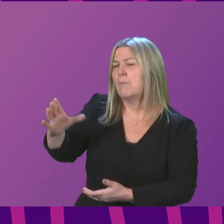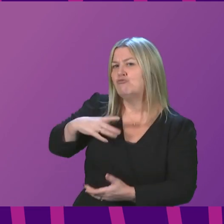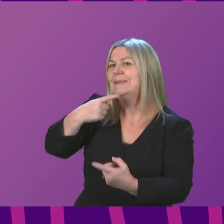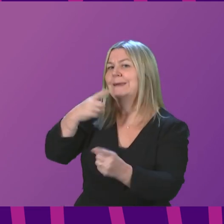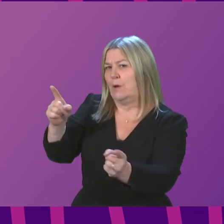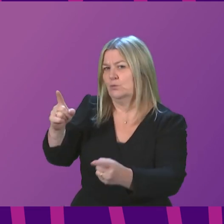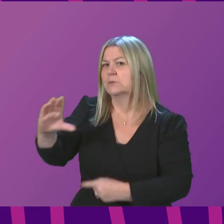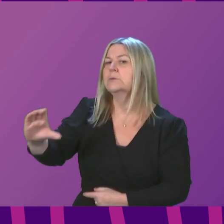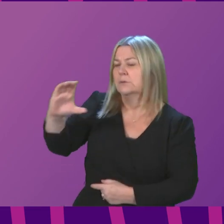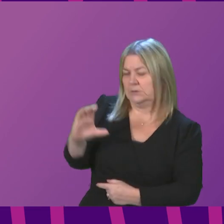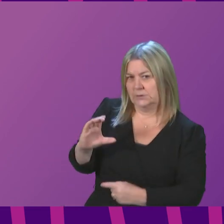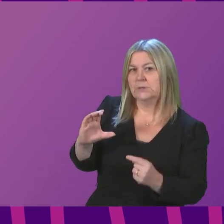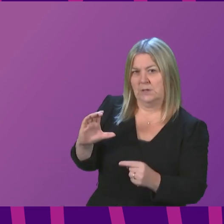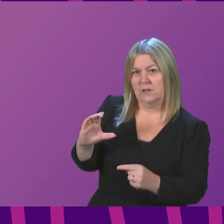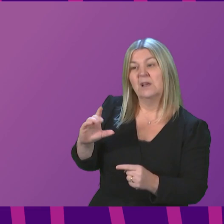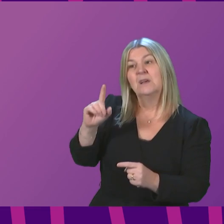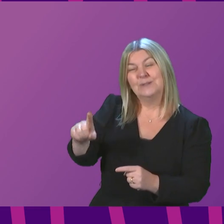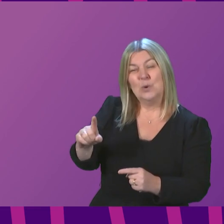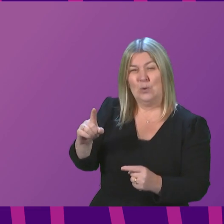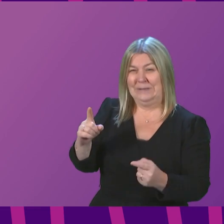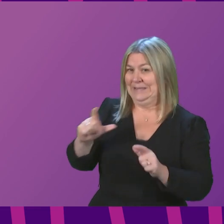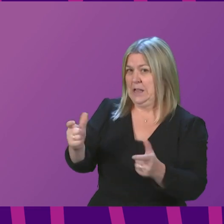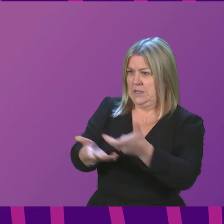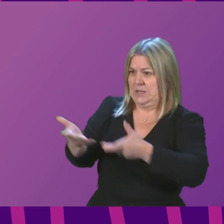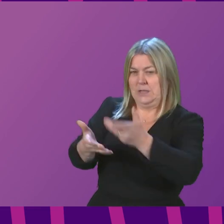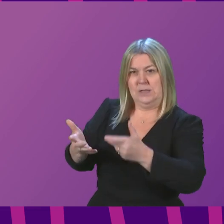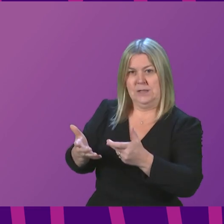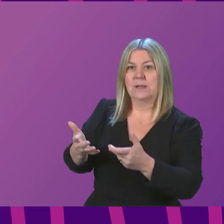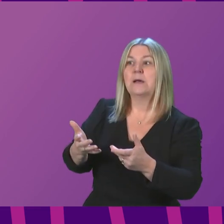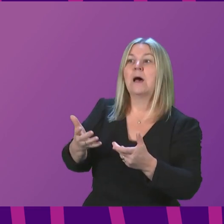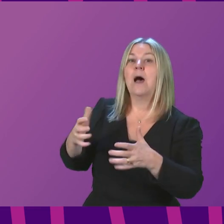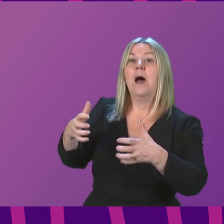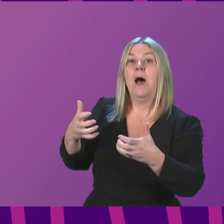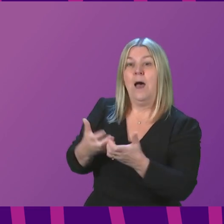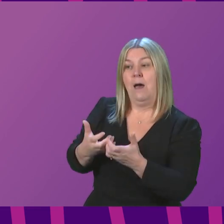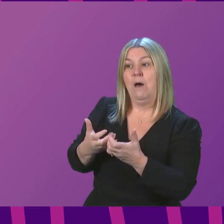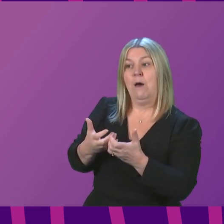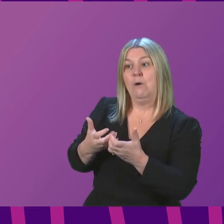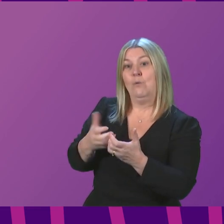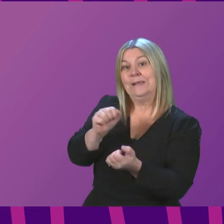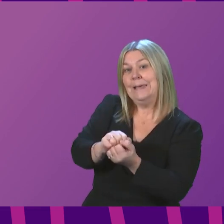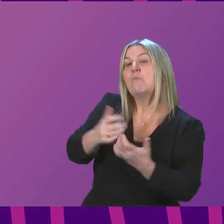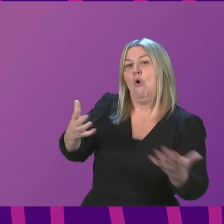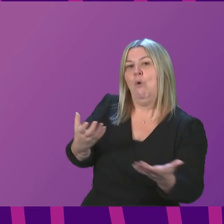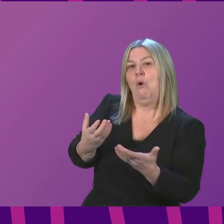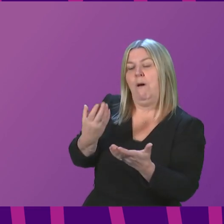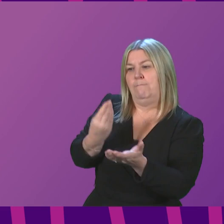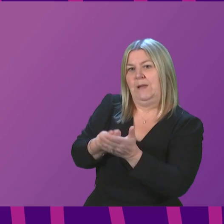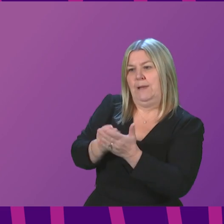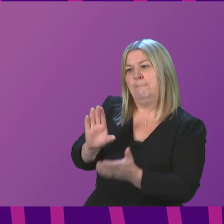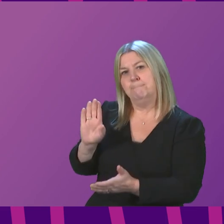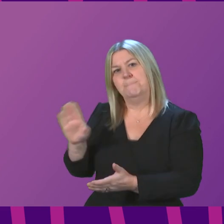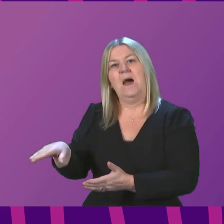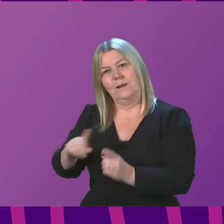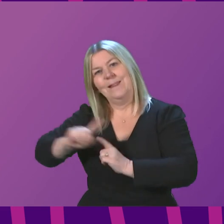any of it will require to be paid back. But, we are acting now to maximise the support that we are able to provide to businesses and,